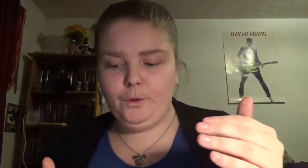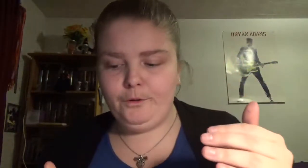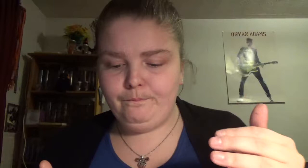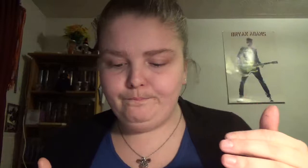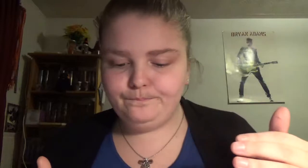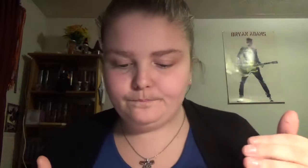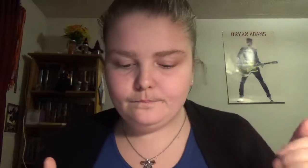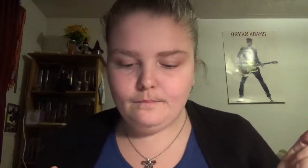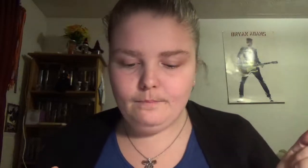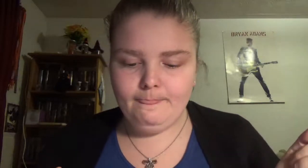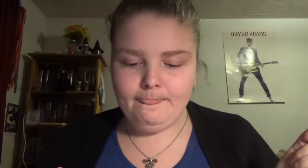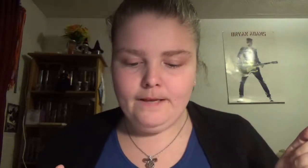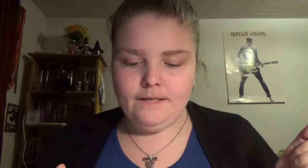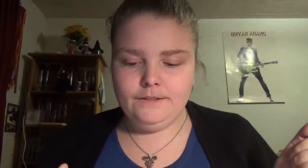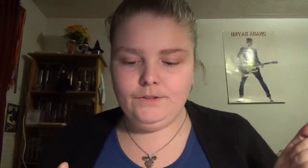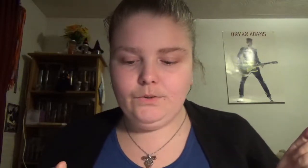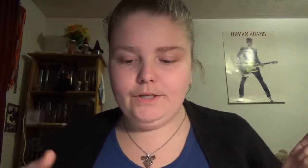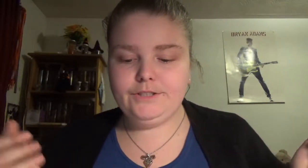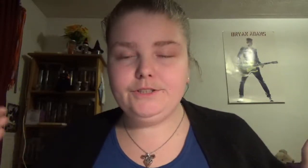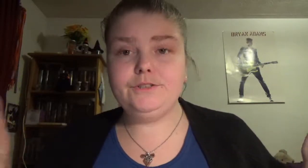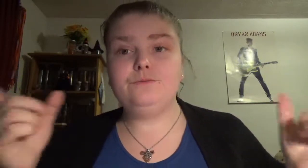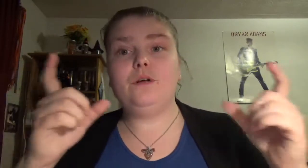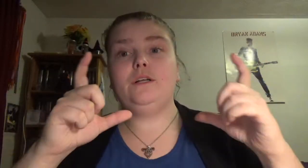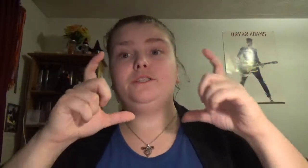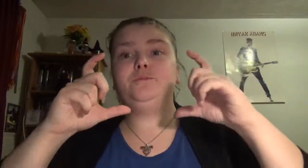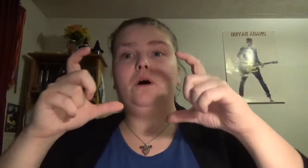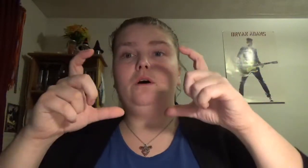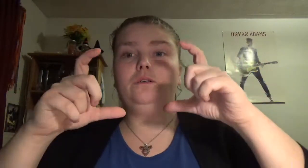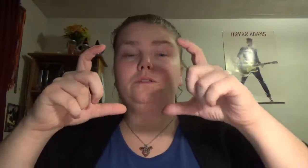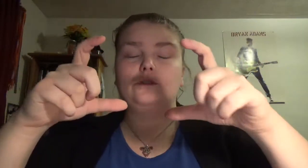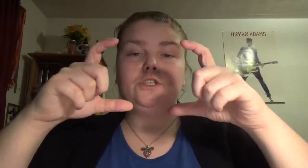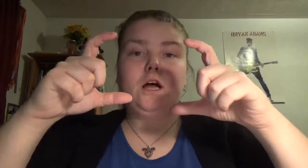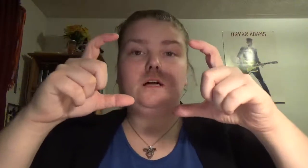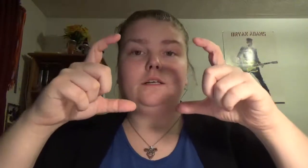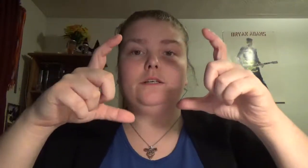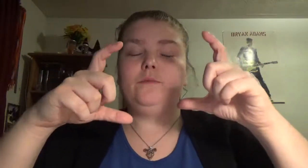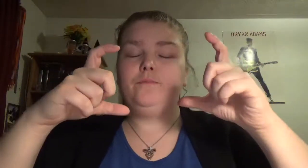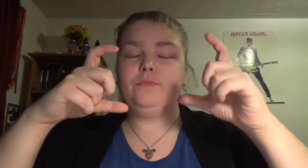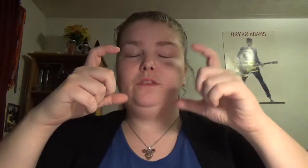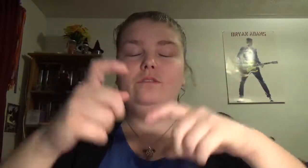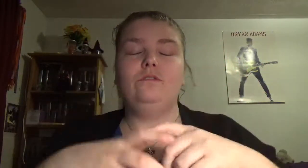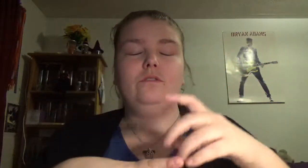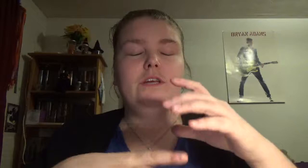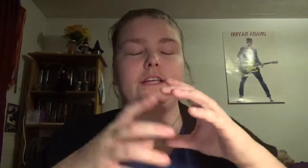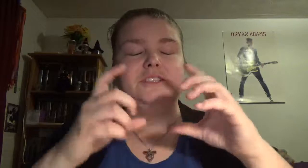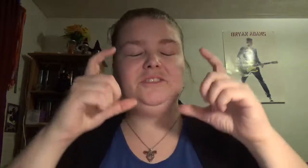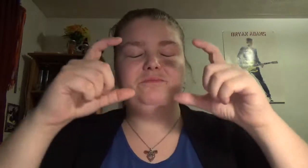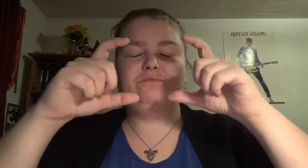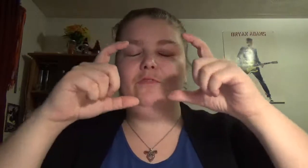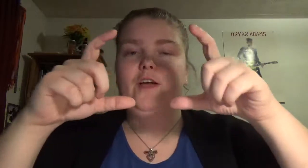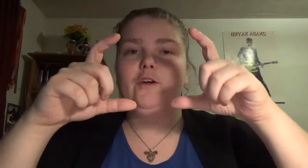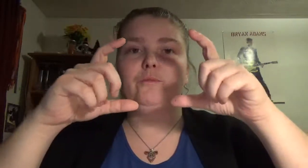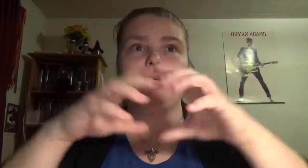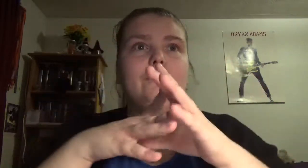so there's a small chunk it's very brief